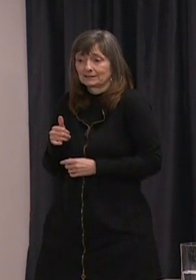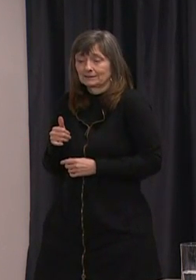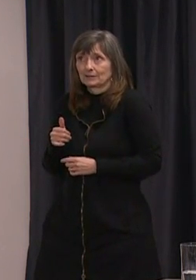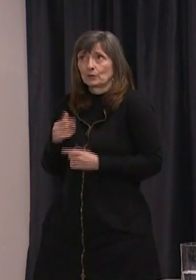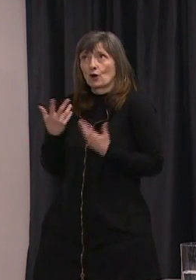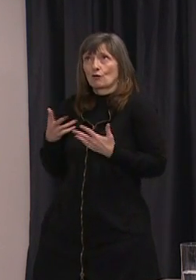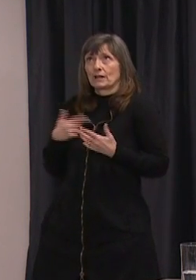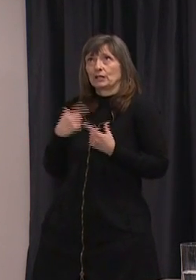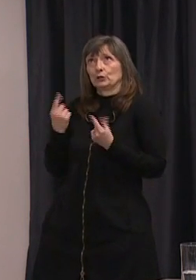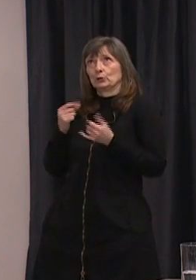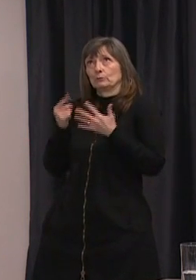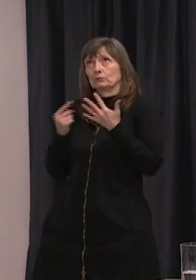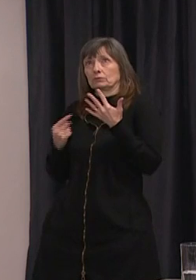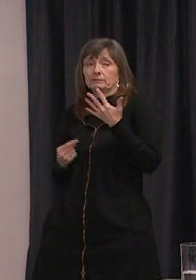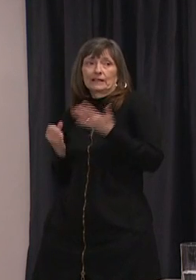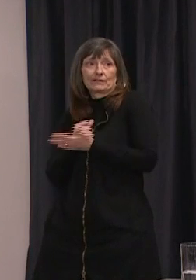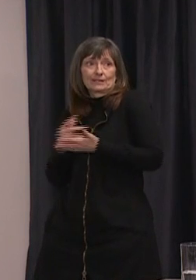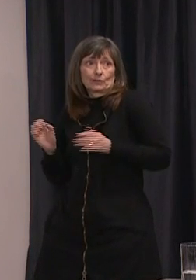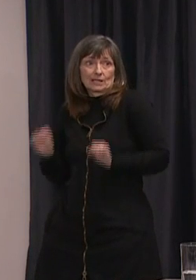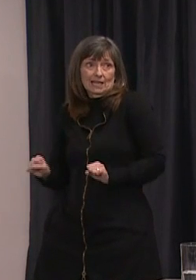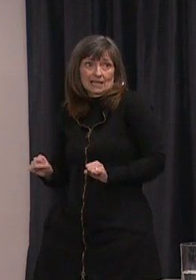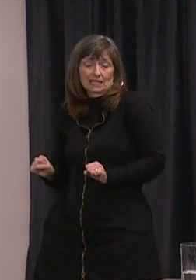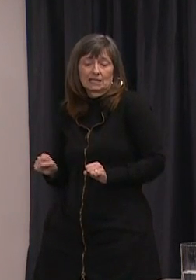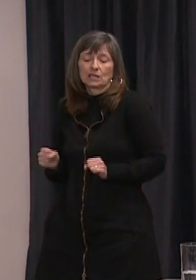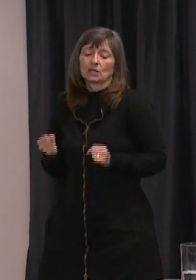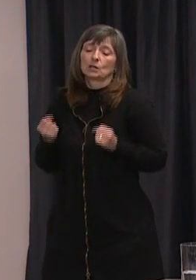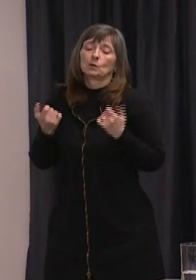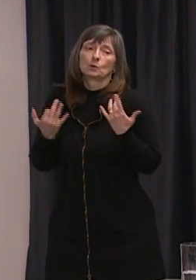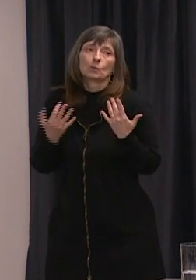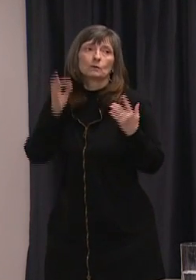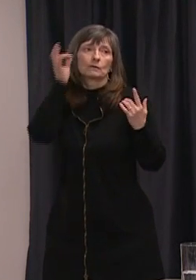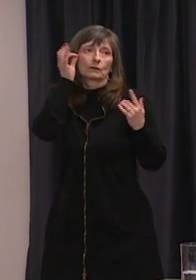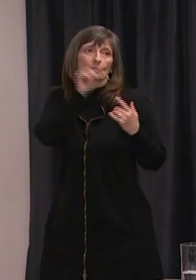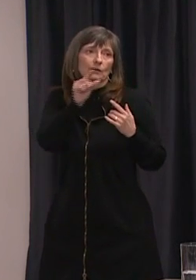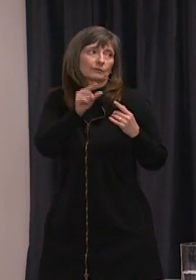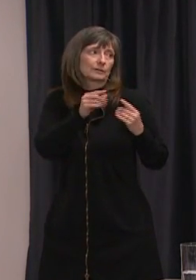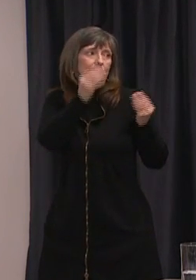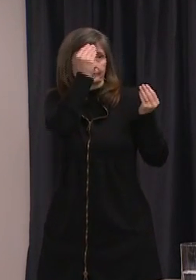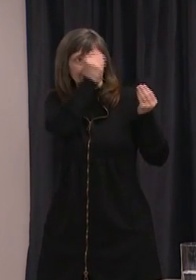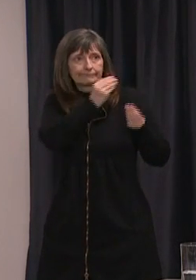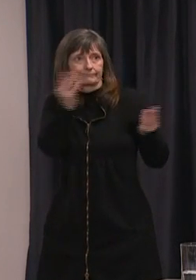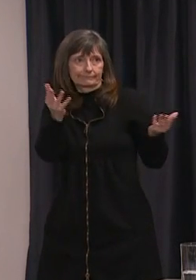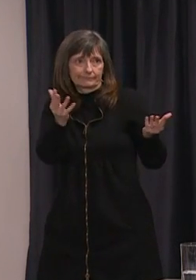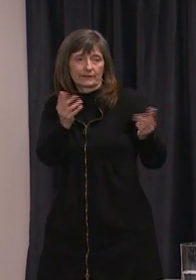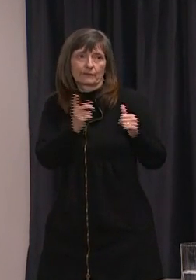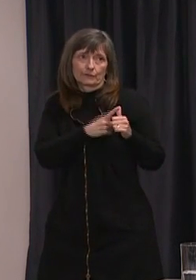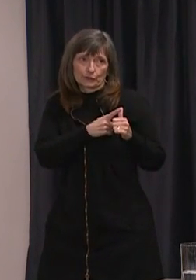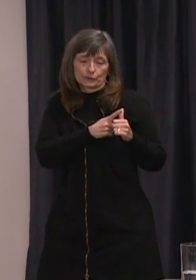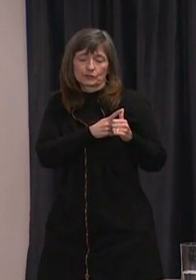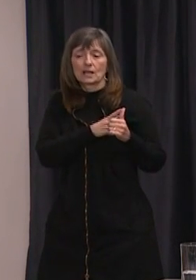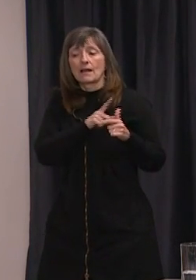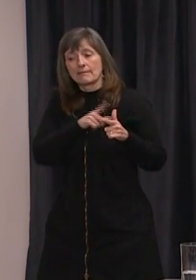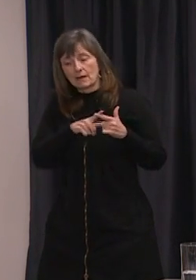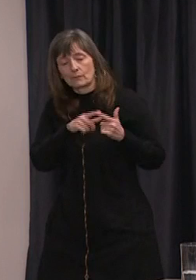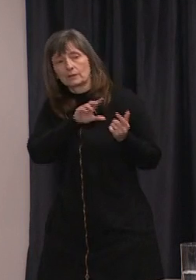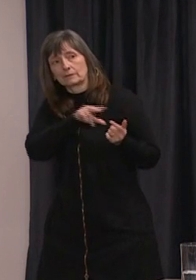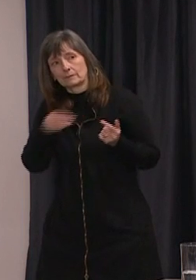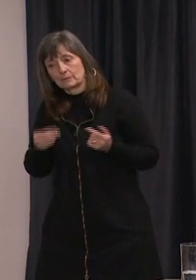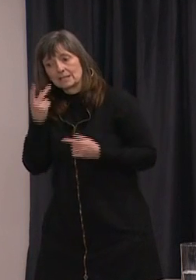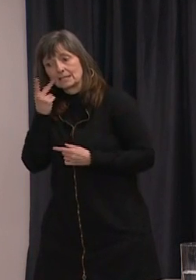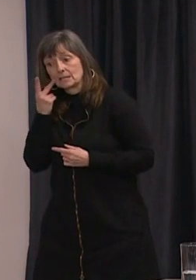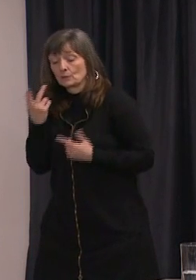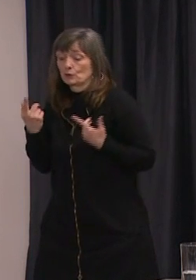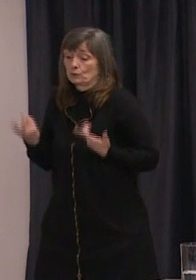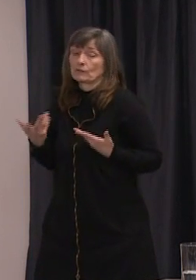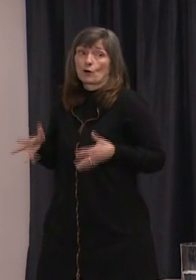already we're kind of waiting to see what the feds are going to come out with uh and we've certainly or begun discussions about the 10